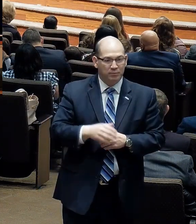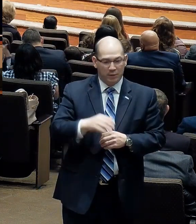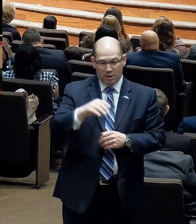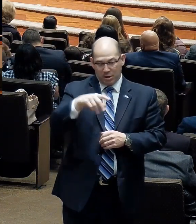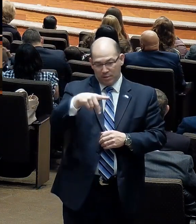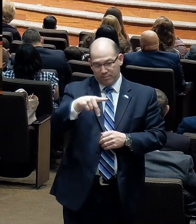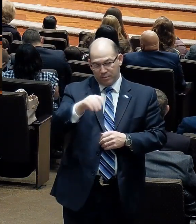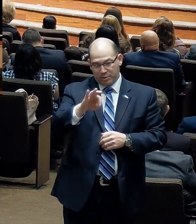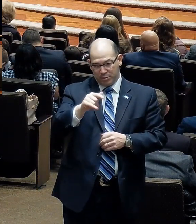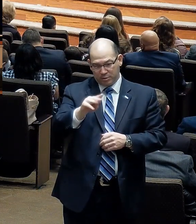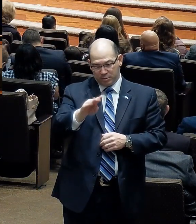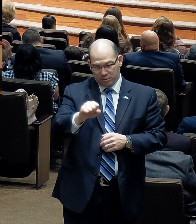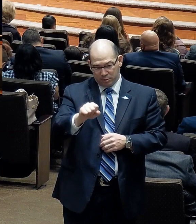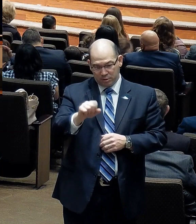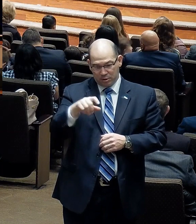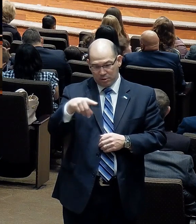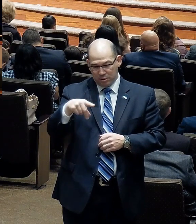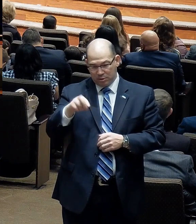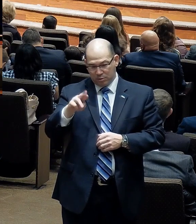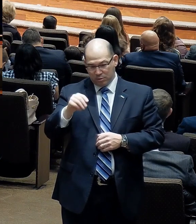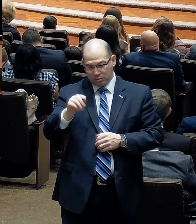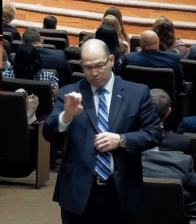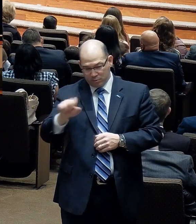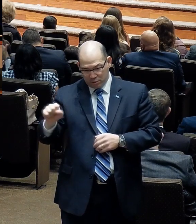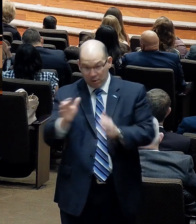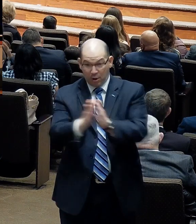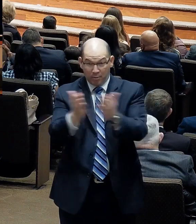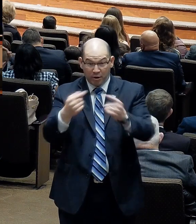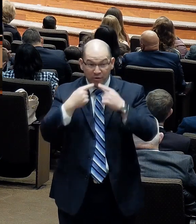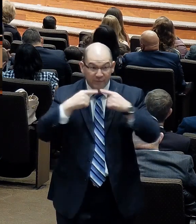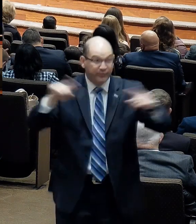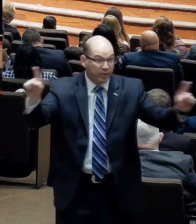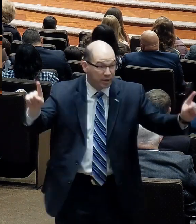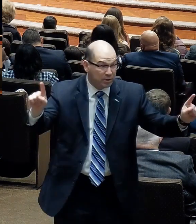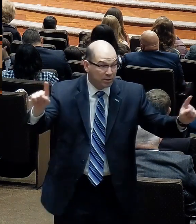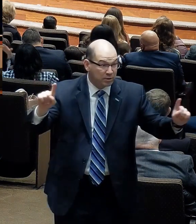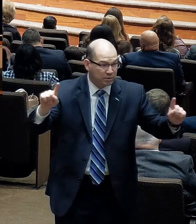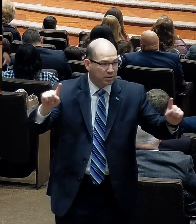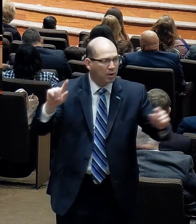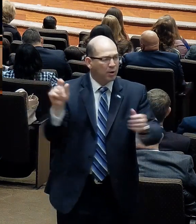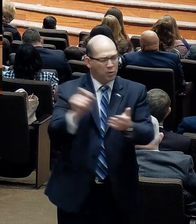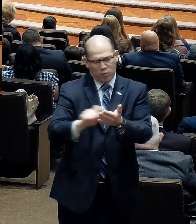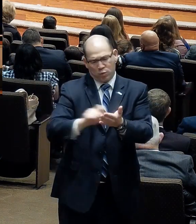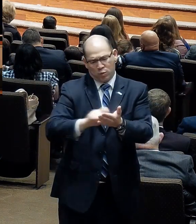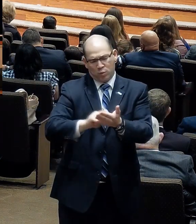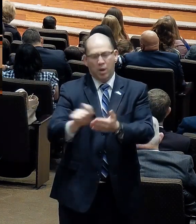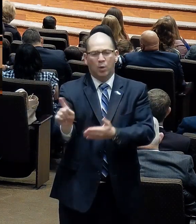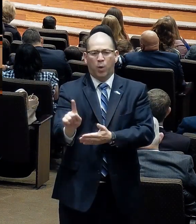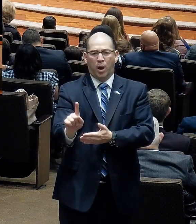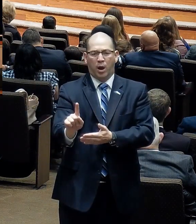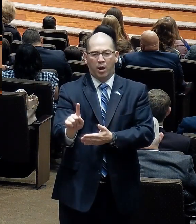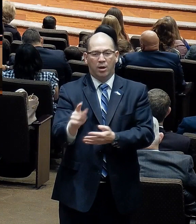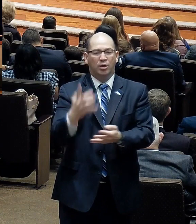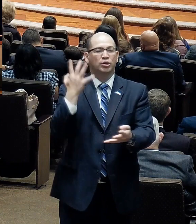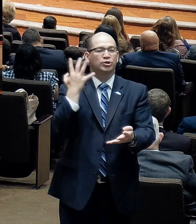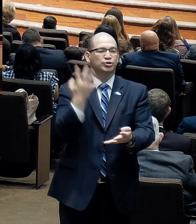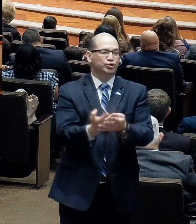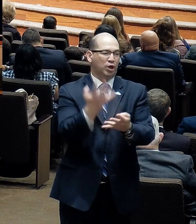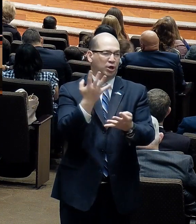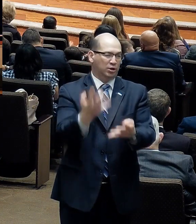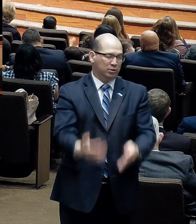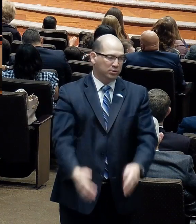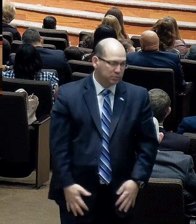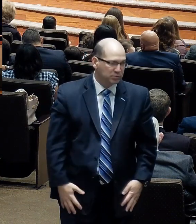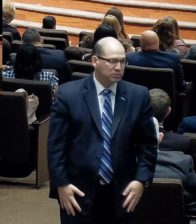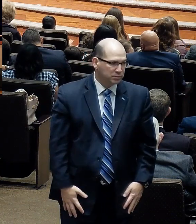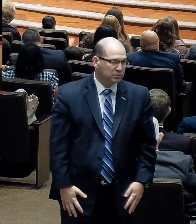reorganized the hospitals of England. Semi-paralyzed and under the constant menace of apoplexy, Pasteur was tireless in his attack on disease.